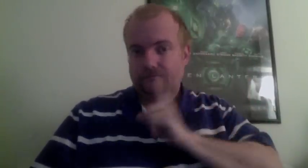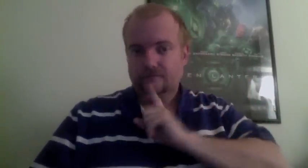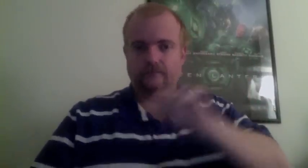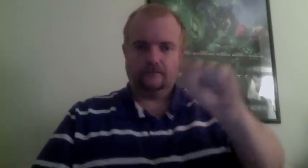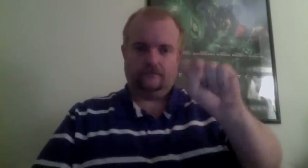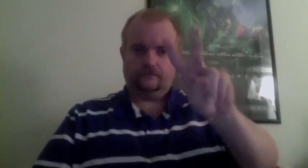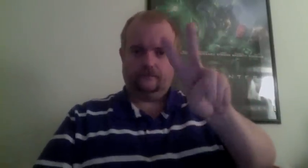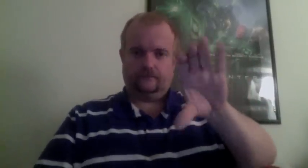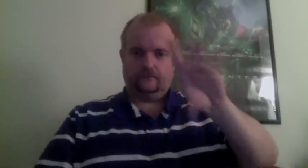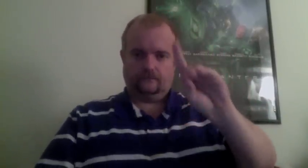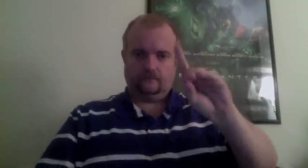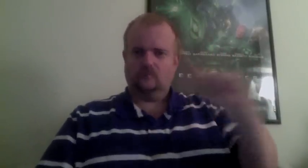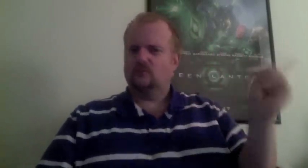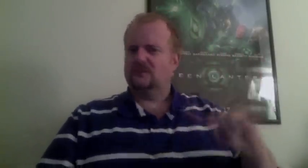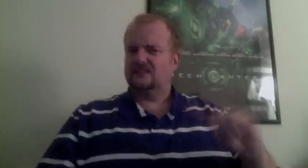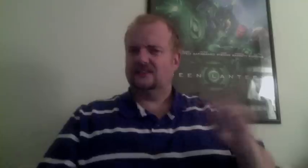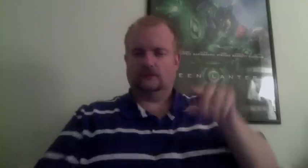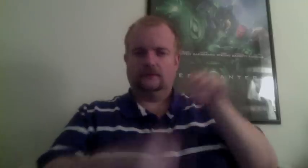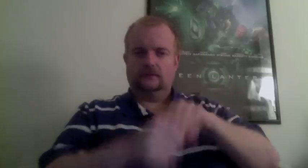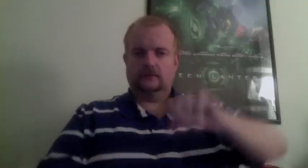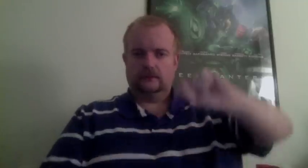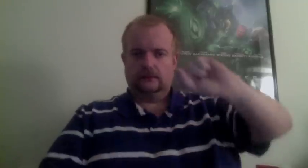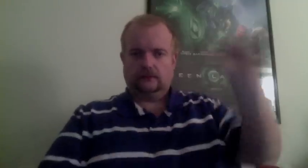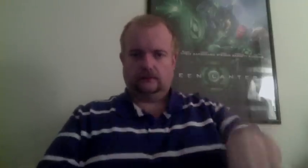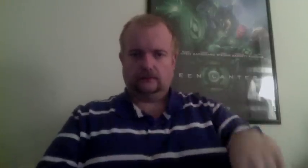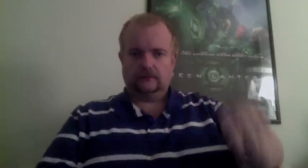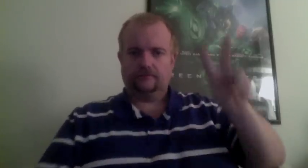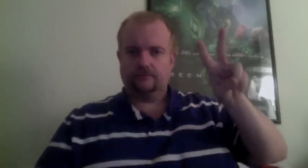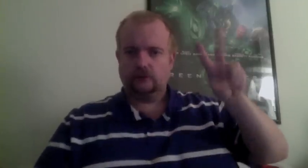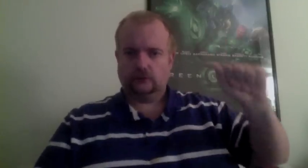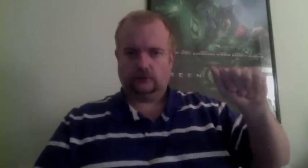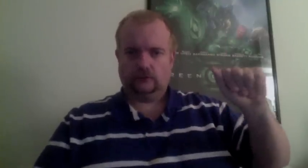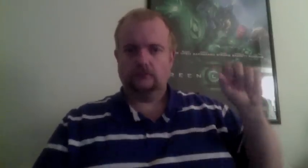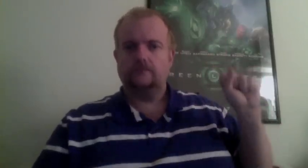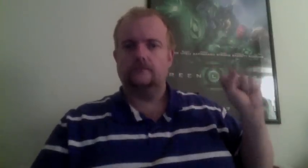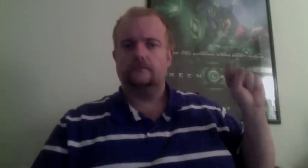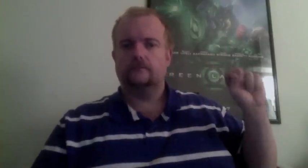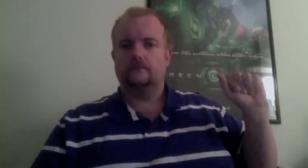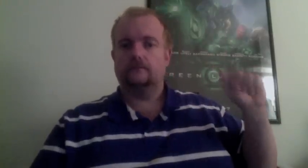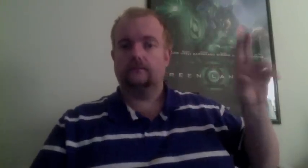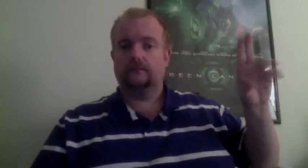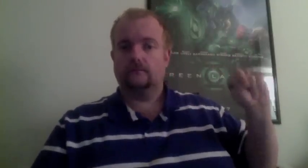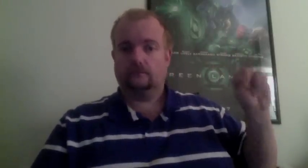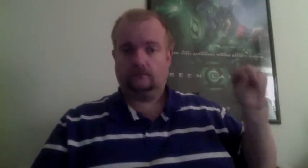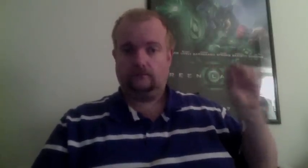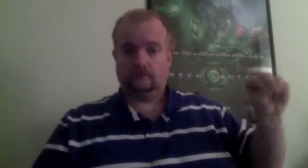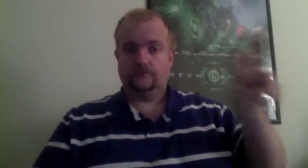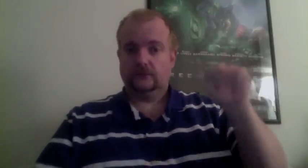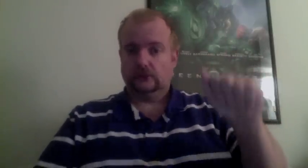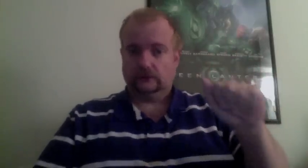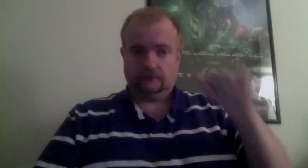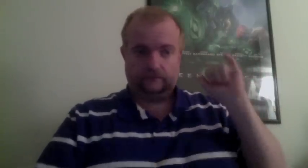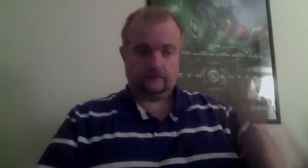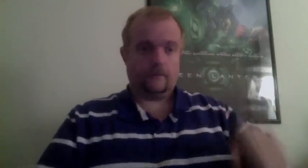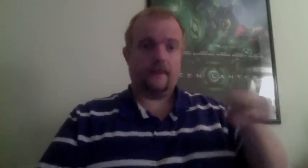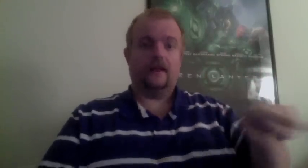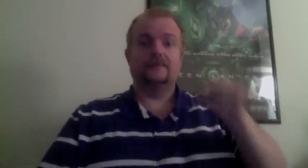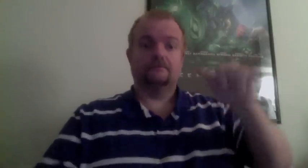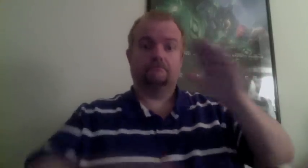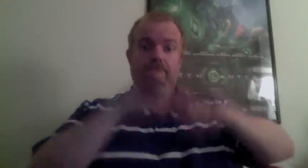And because Eggies cook flat on the bottom, they're easier to decorate and eat. Stop peeling all day and enjoy hard-boiled eggs the Eggies